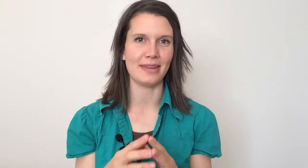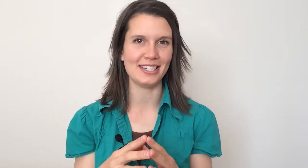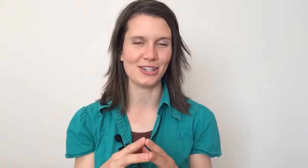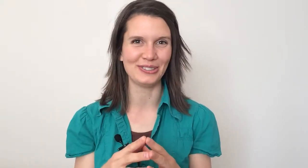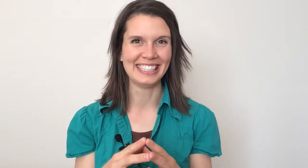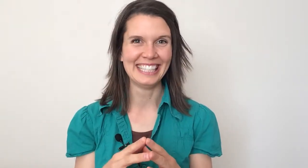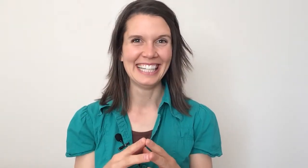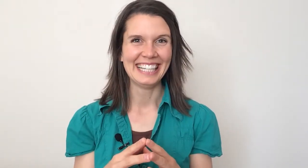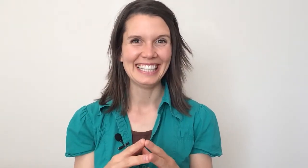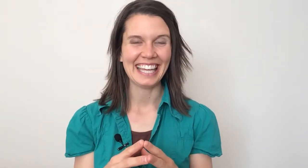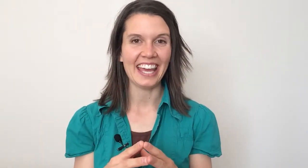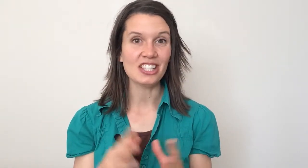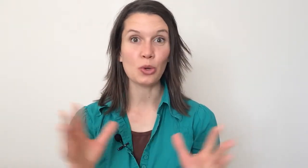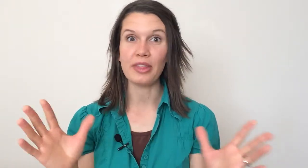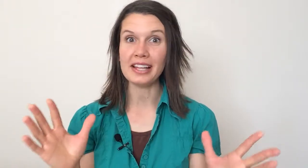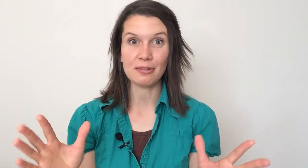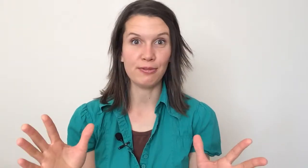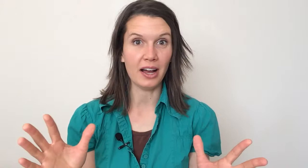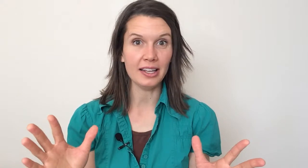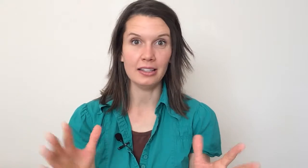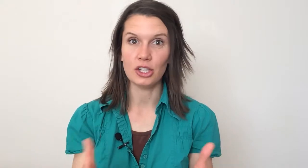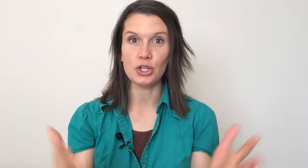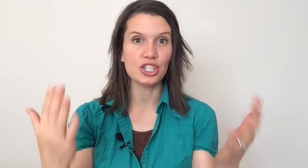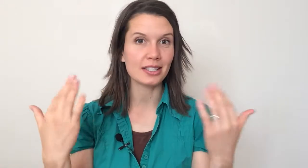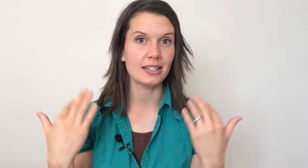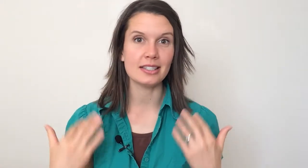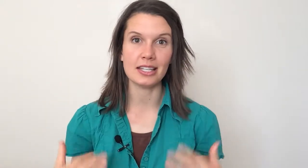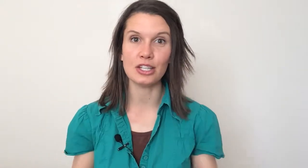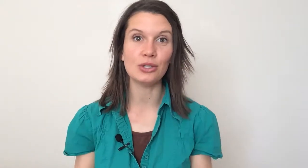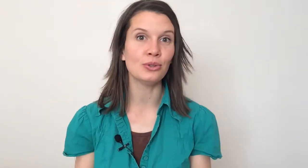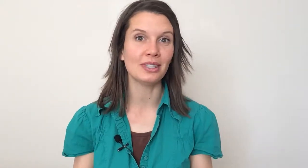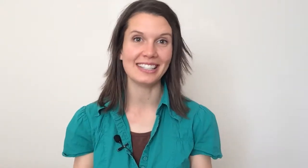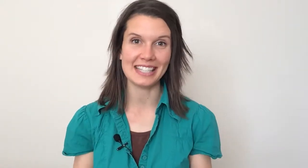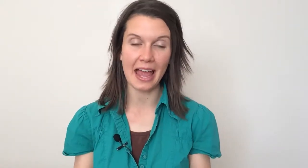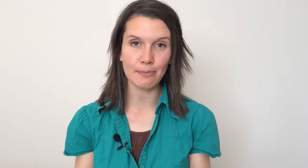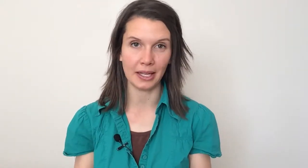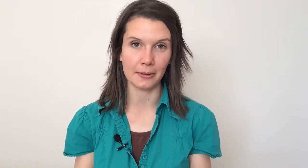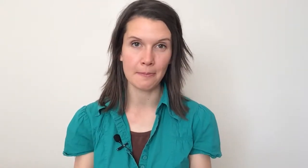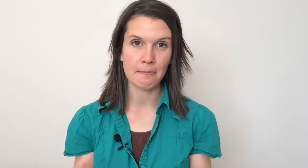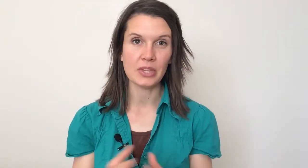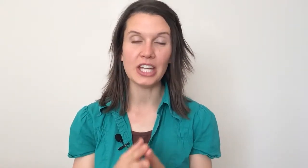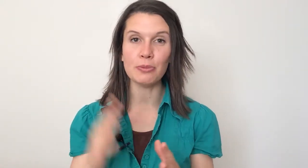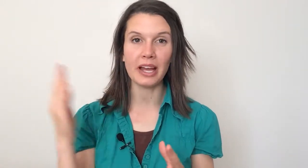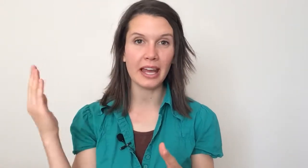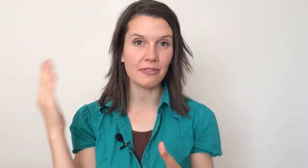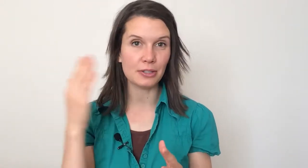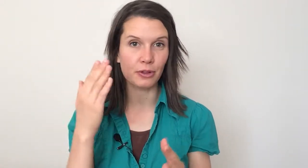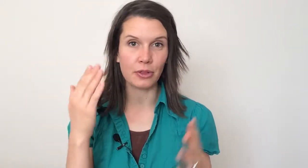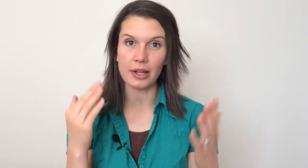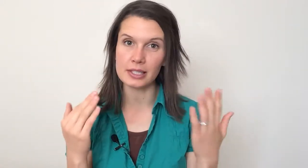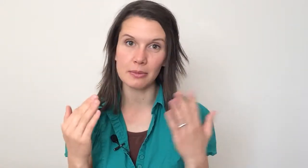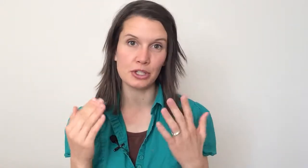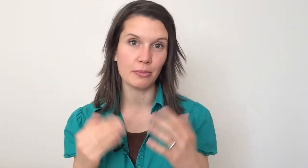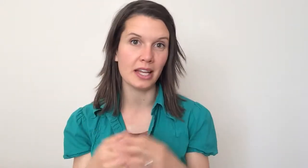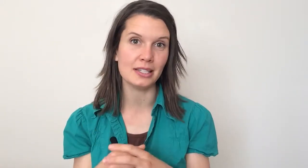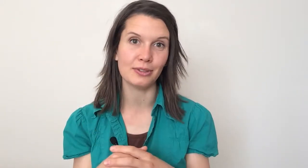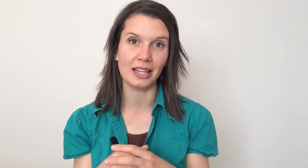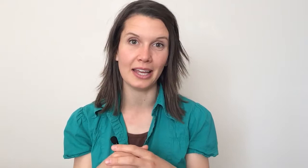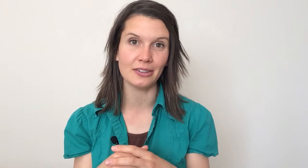made you. Okay, so that's fine. You just continue tapping. And you might have different thoughts come to your mind, different layers,